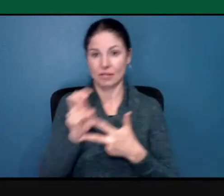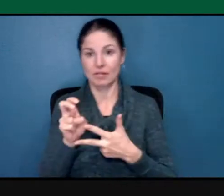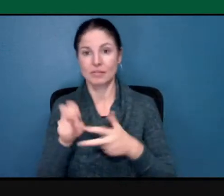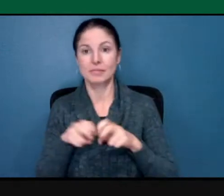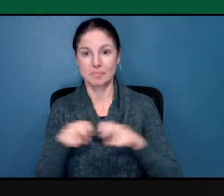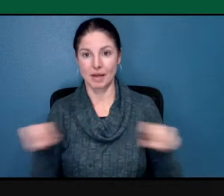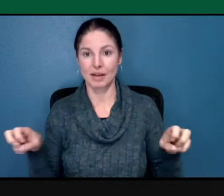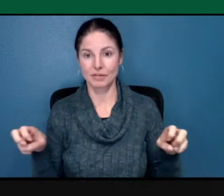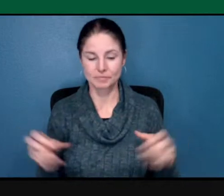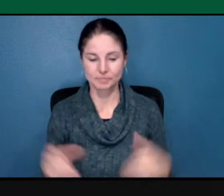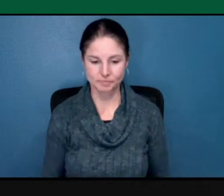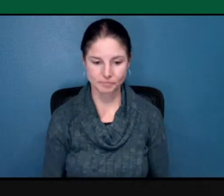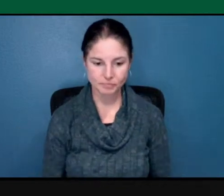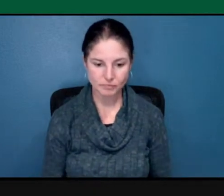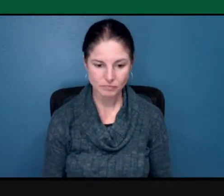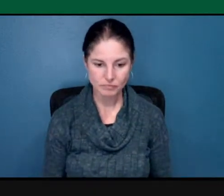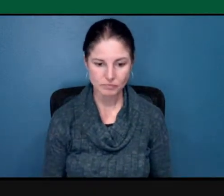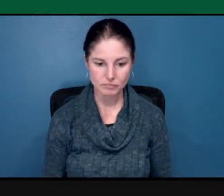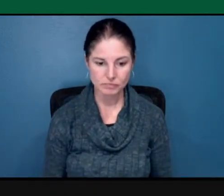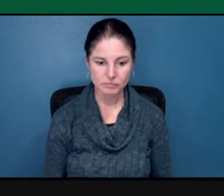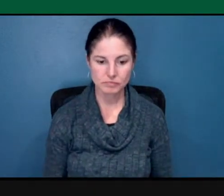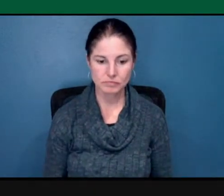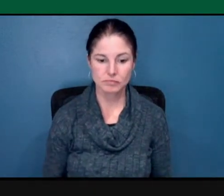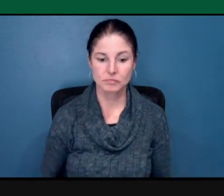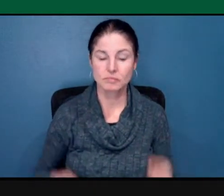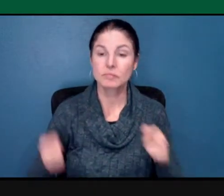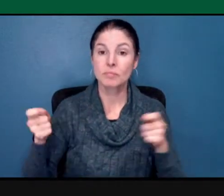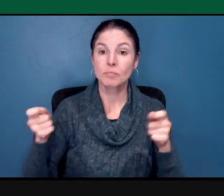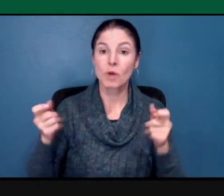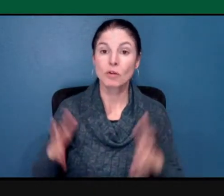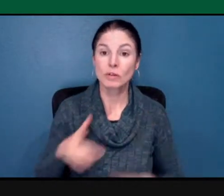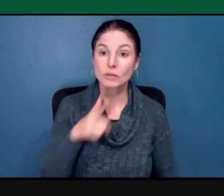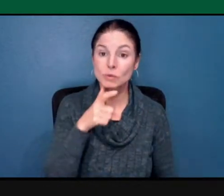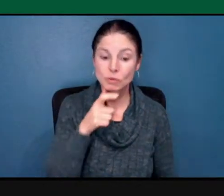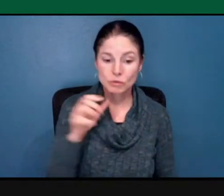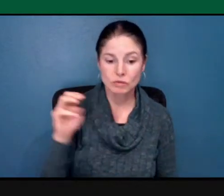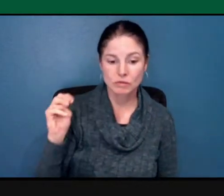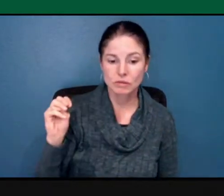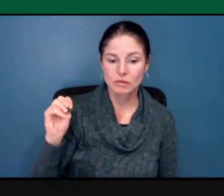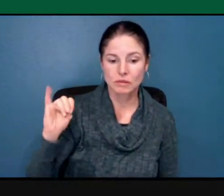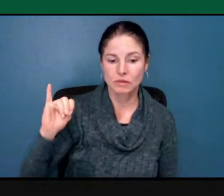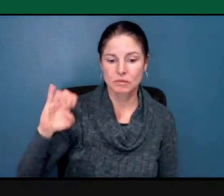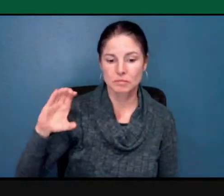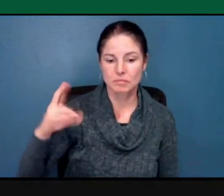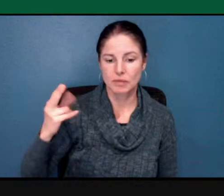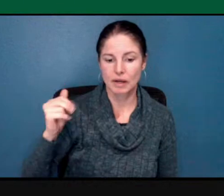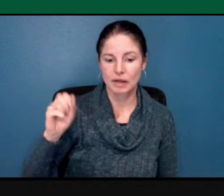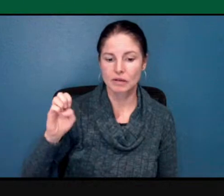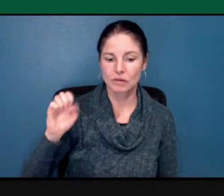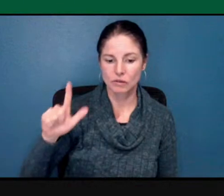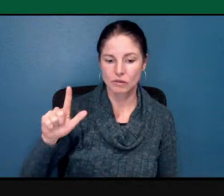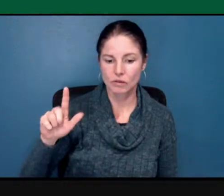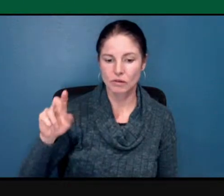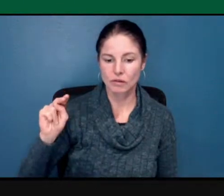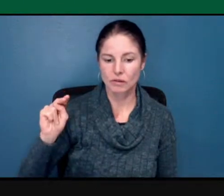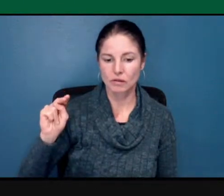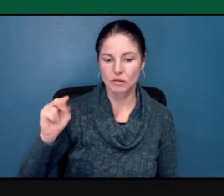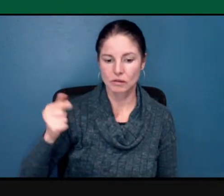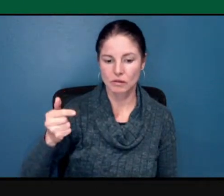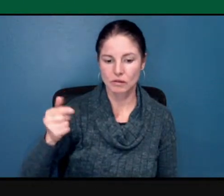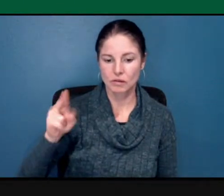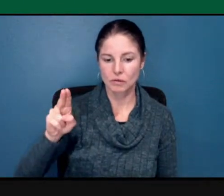moderated by Michael Nguyen. So, um, thank you everybody.